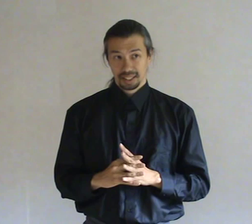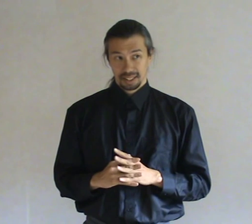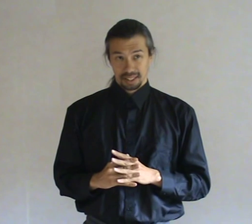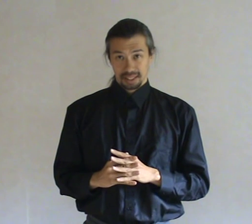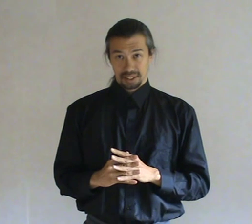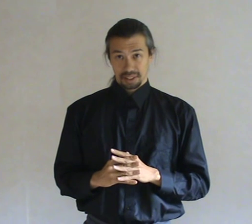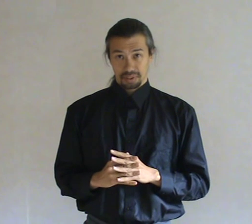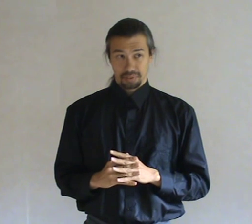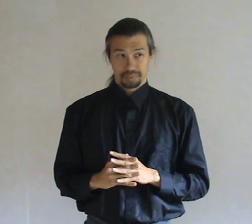So.